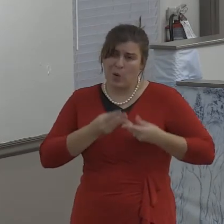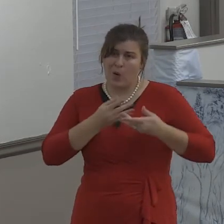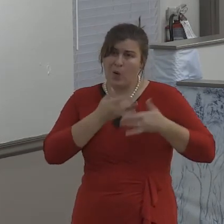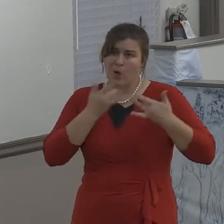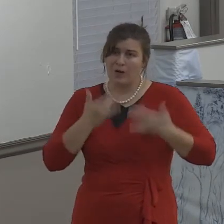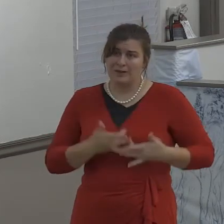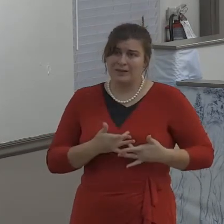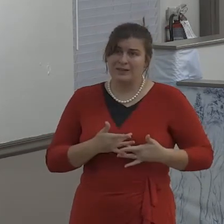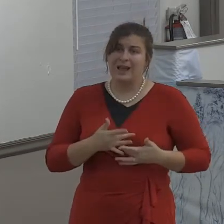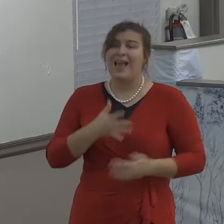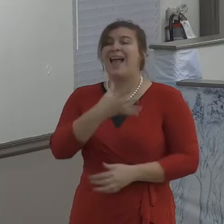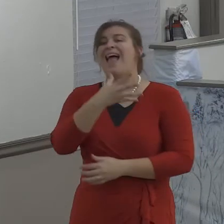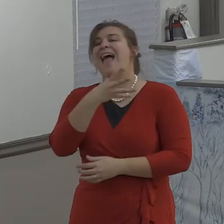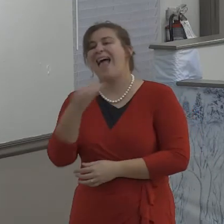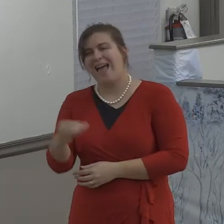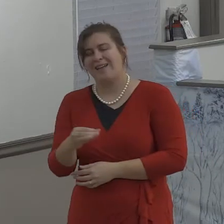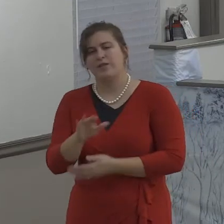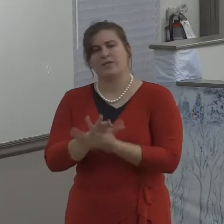one another.